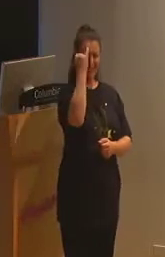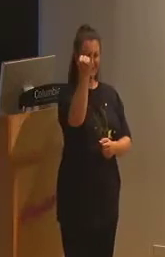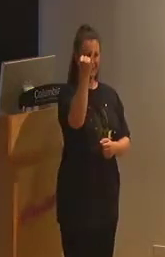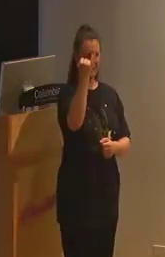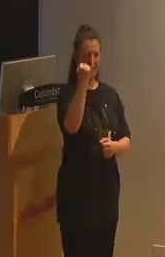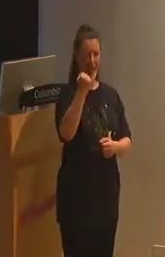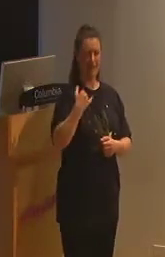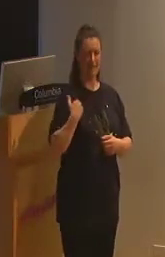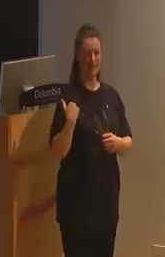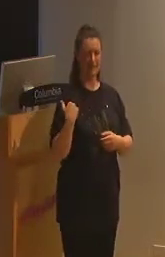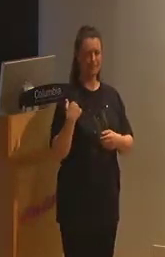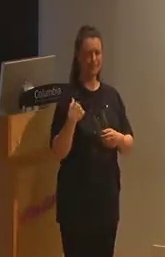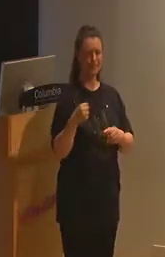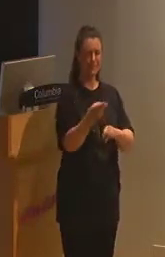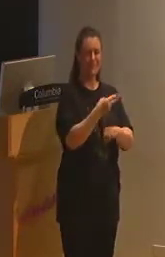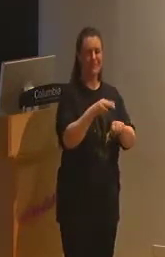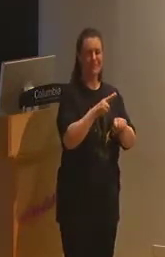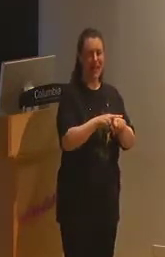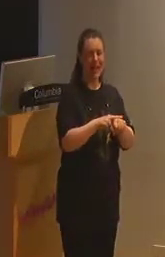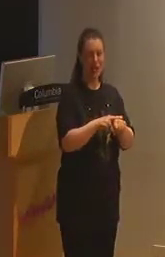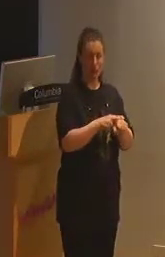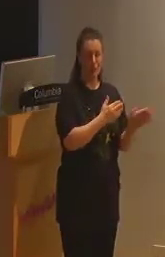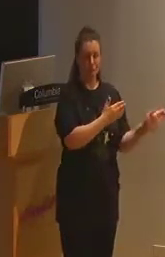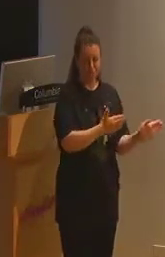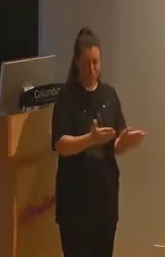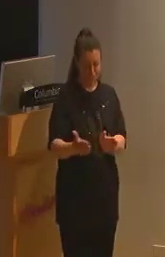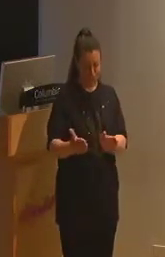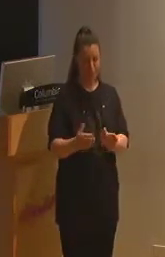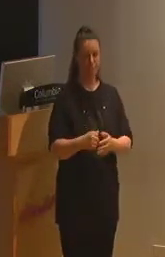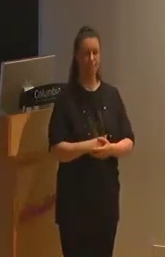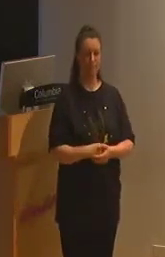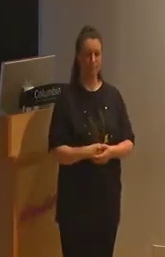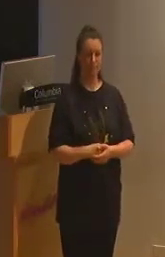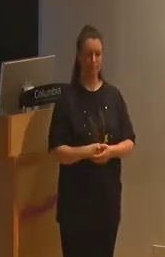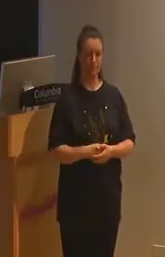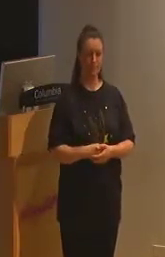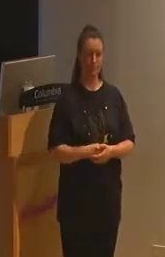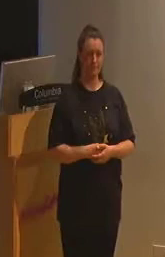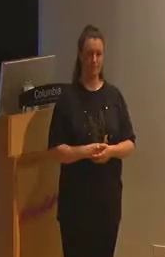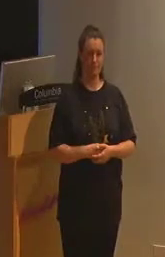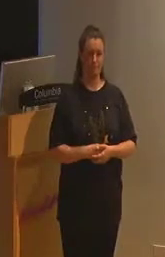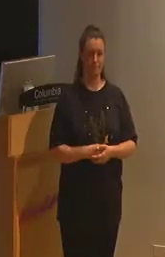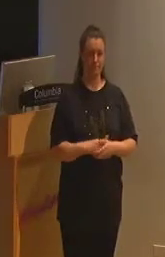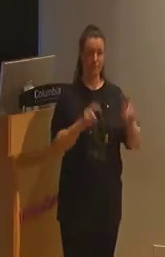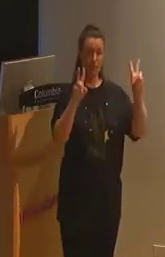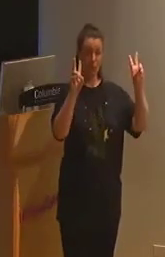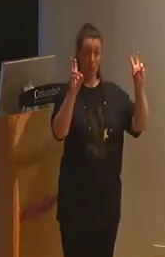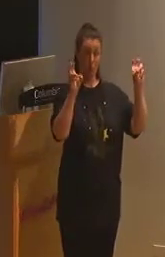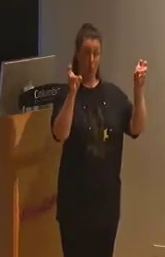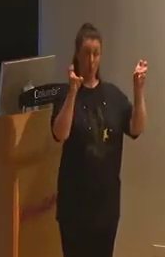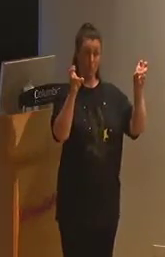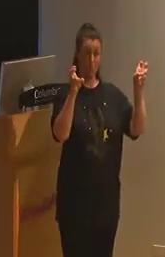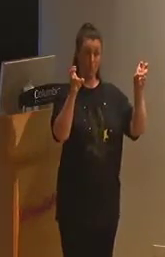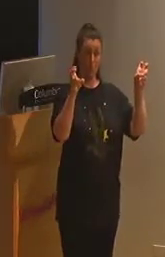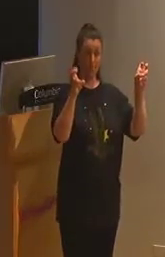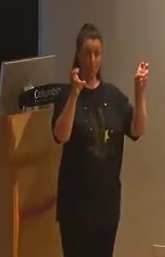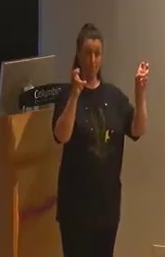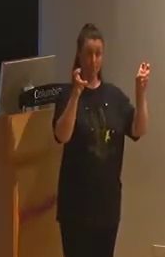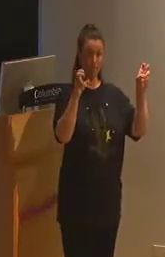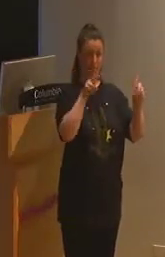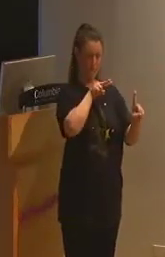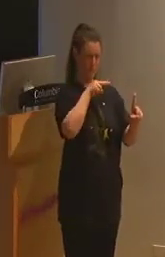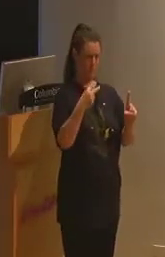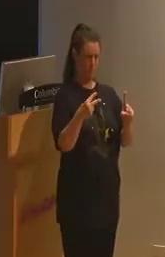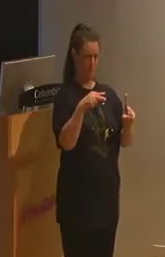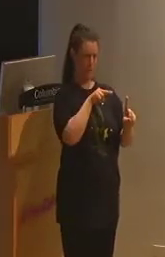by creating specialized programs for students who exist on the margins of standard. Quote, The perspective that disadvantaged students